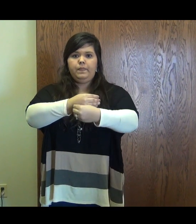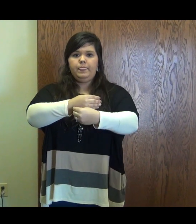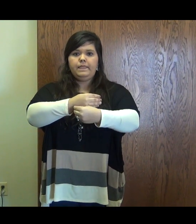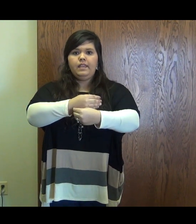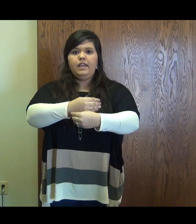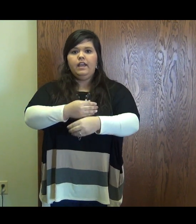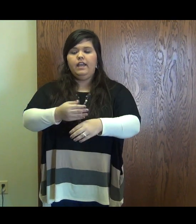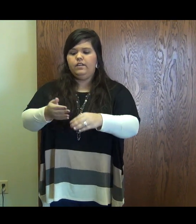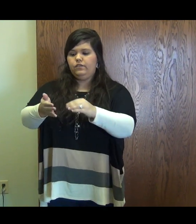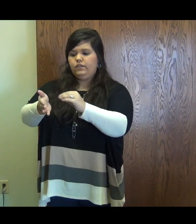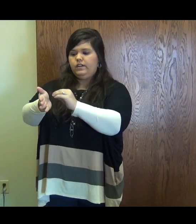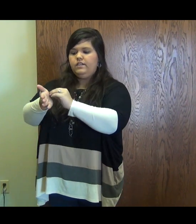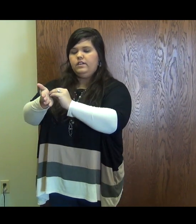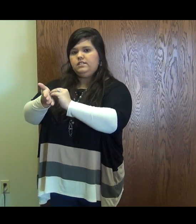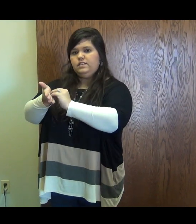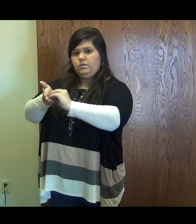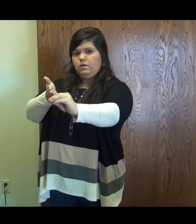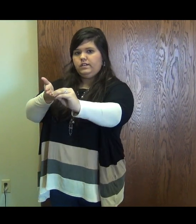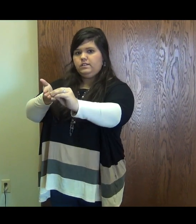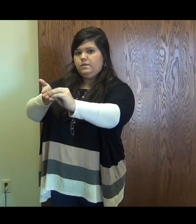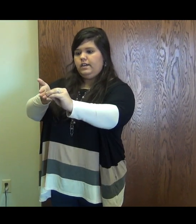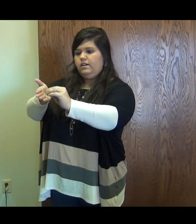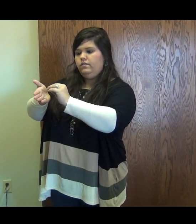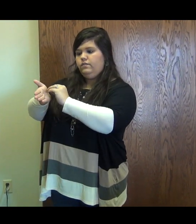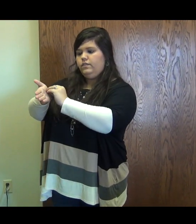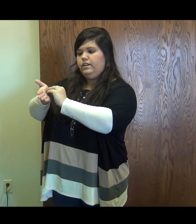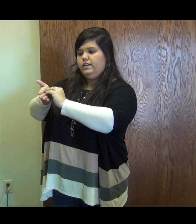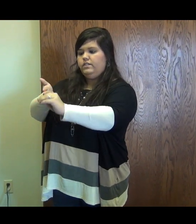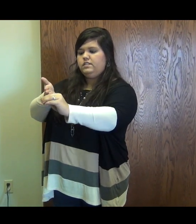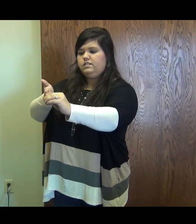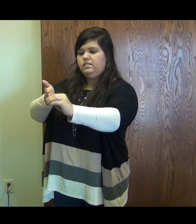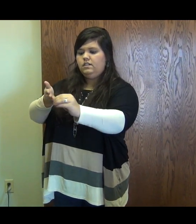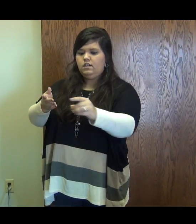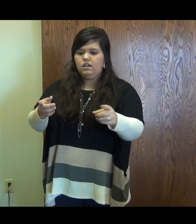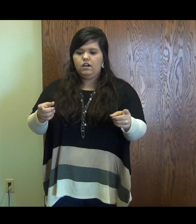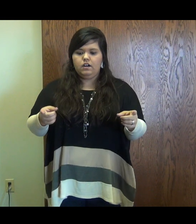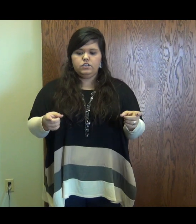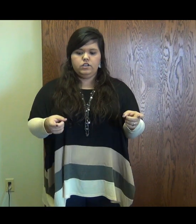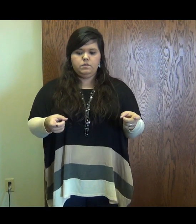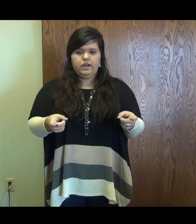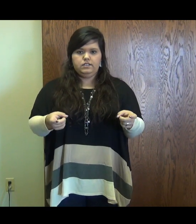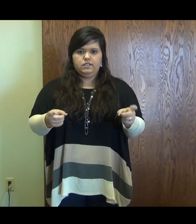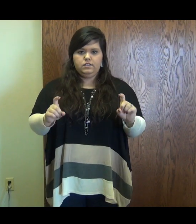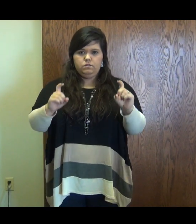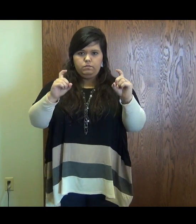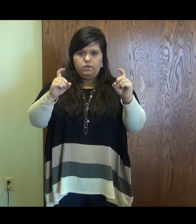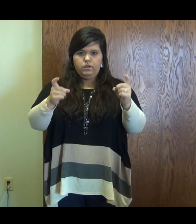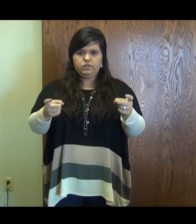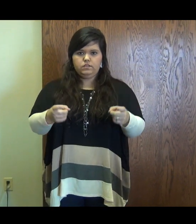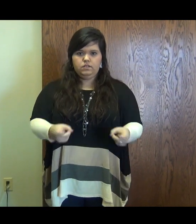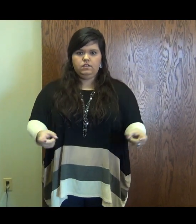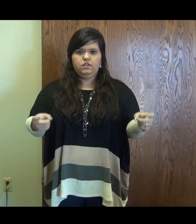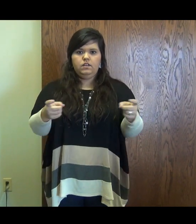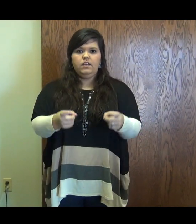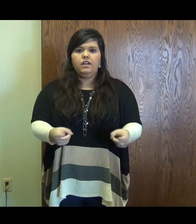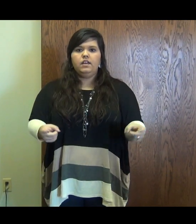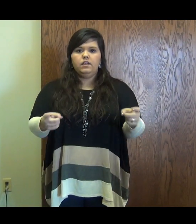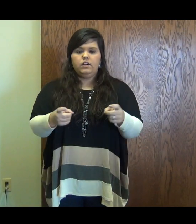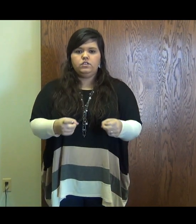and forgive us, like we're marking something out, forgive us our trespasses, with hooks, our